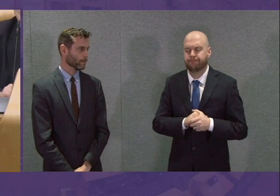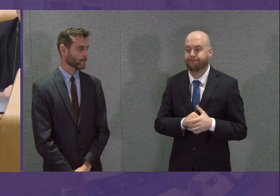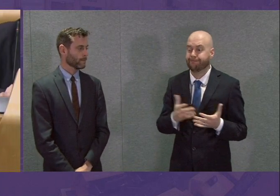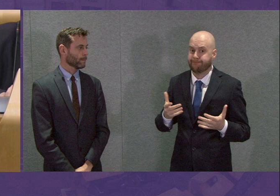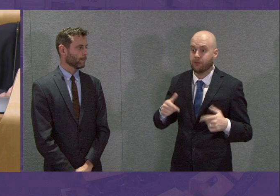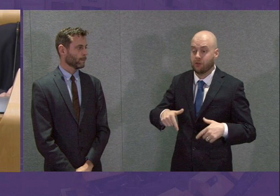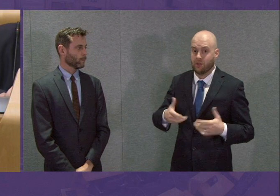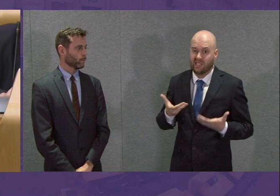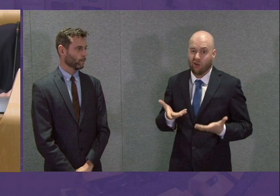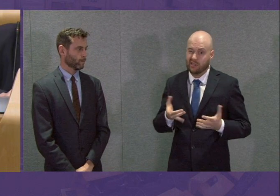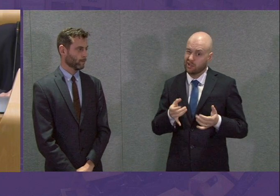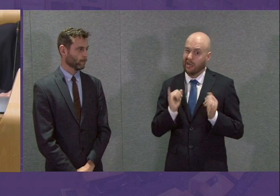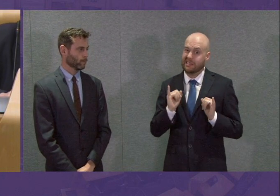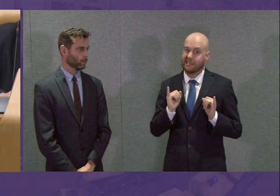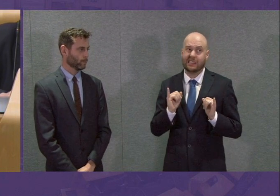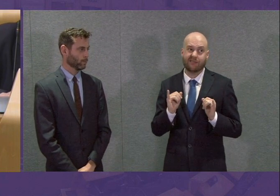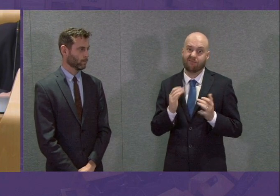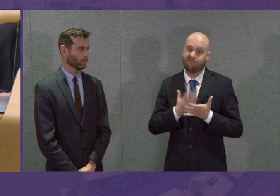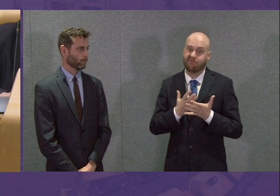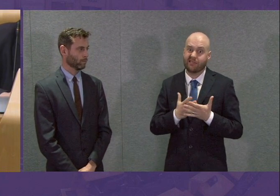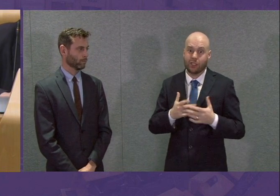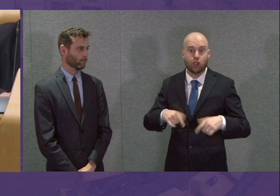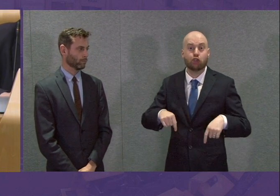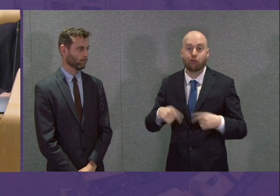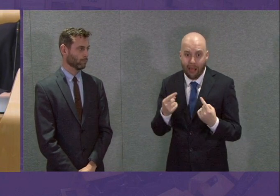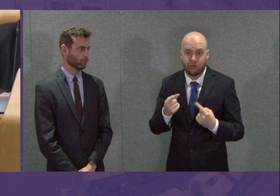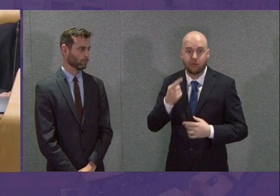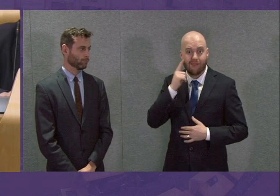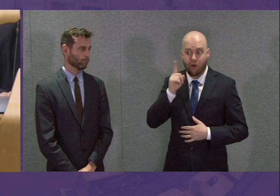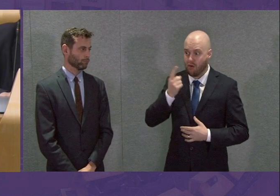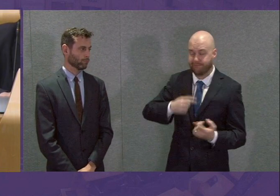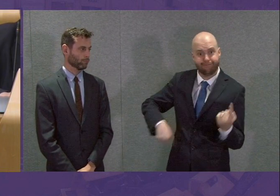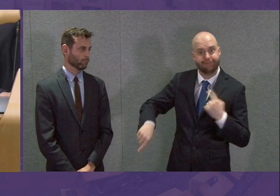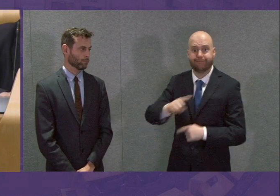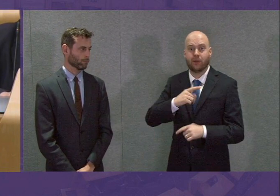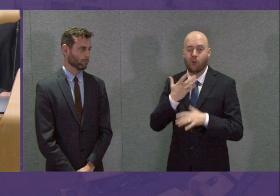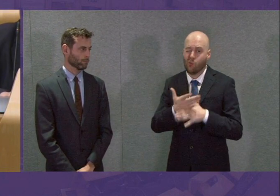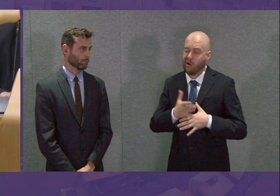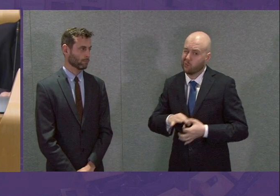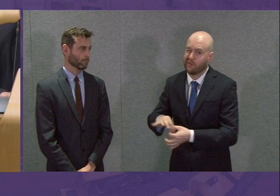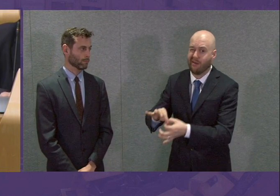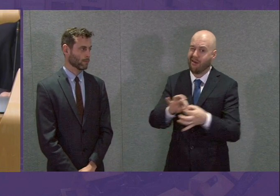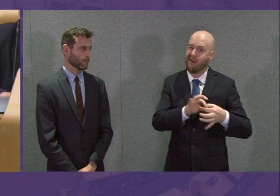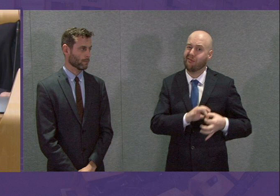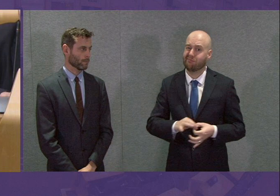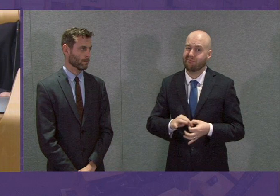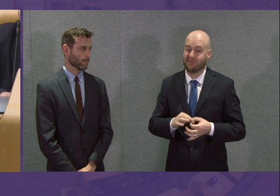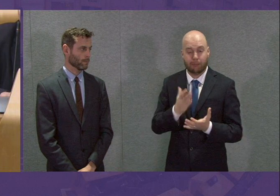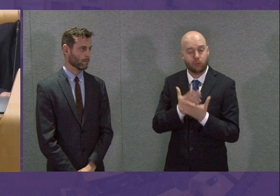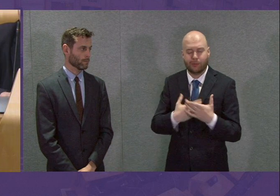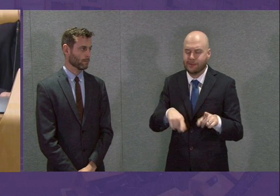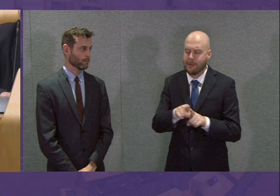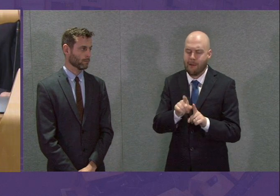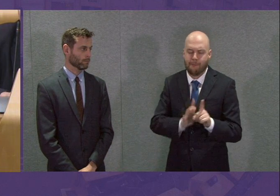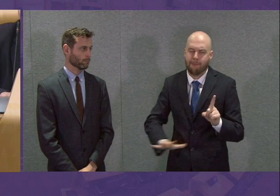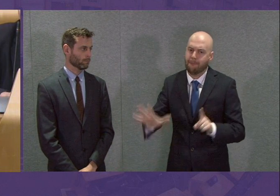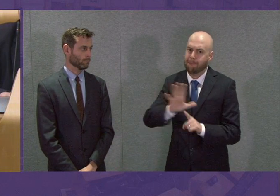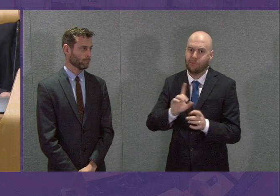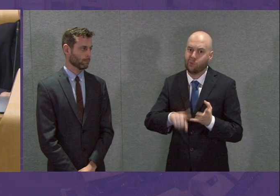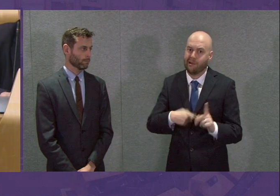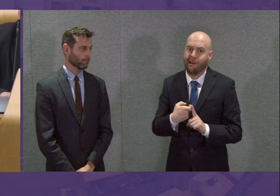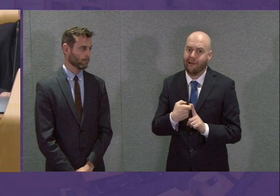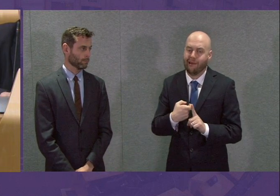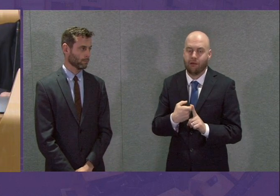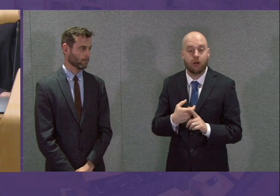level of government. It is a challenge for all of us to work together as never before and it is also a challenge for our whole society to show that the